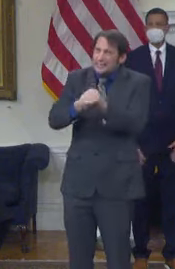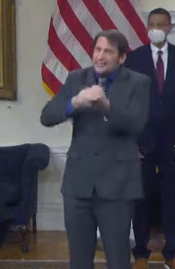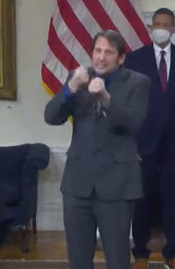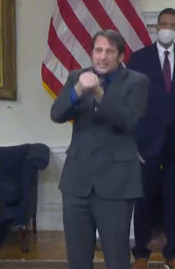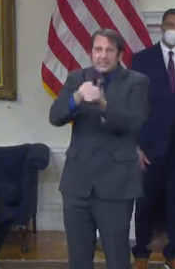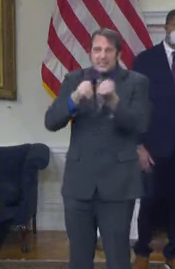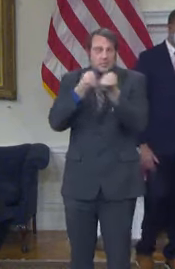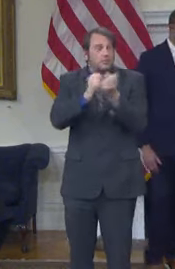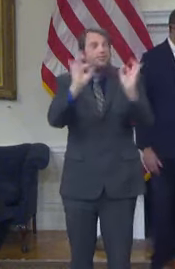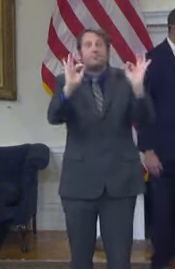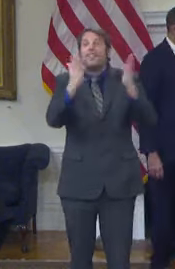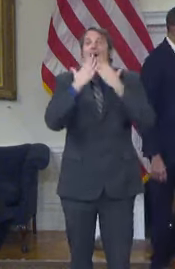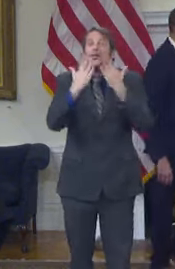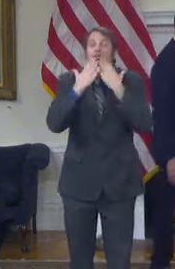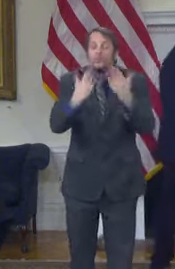Thank you very much. Thank you. Thank